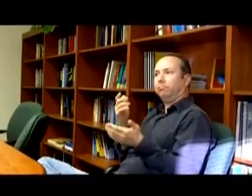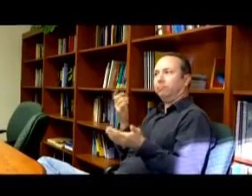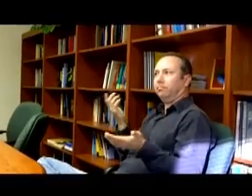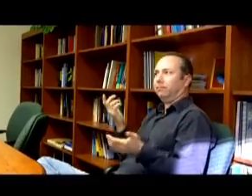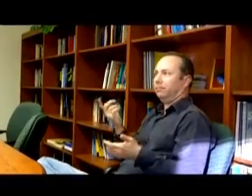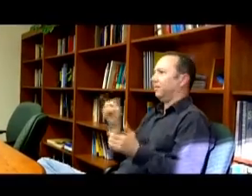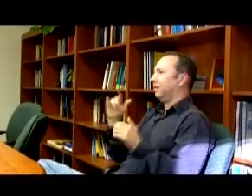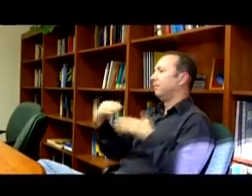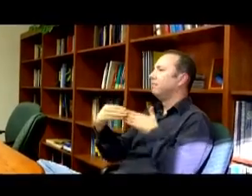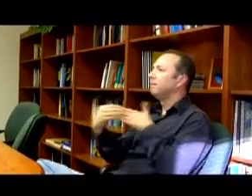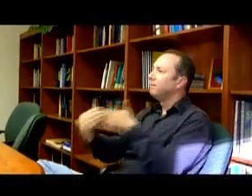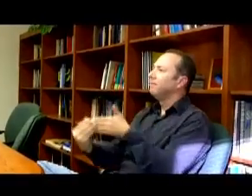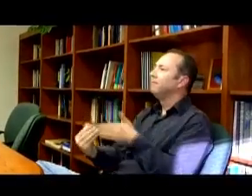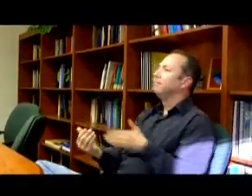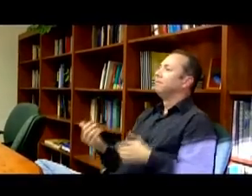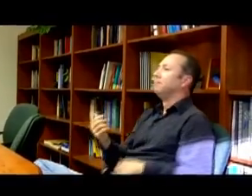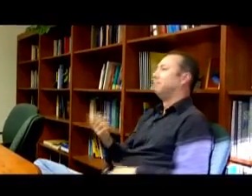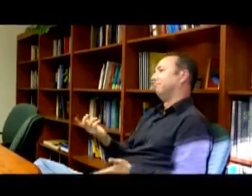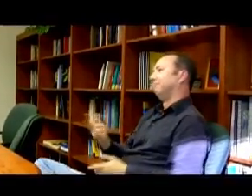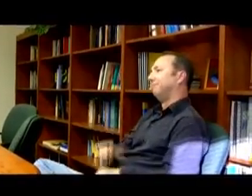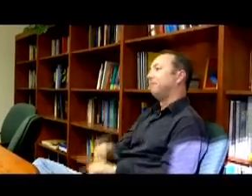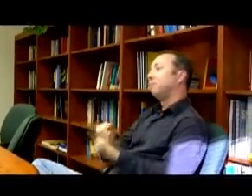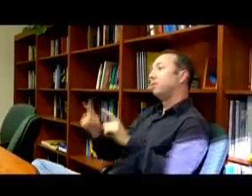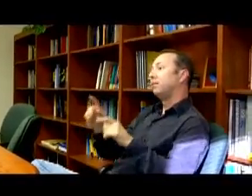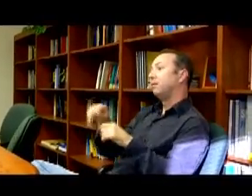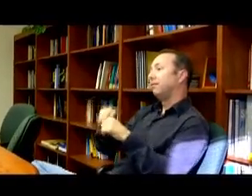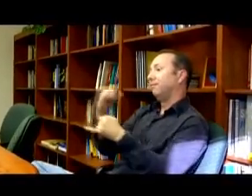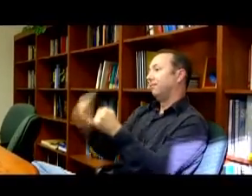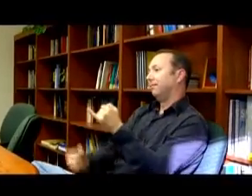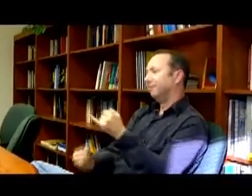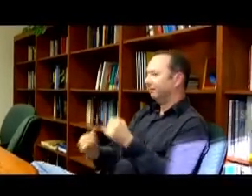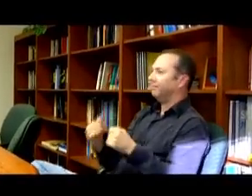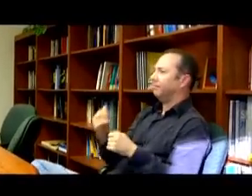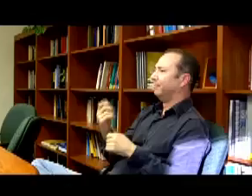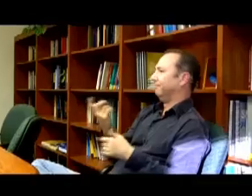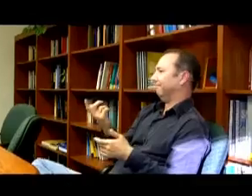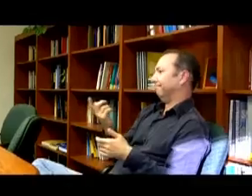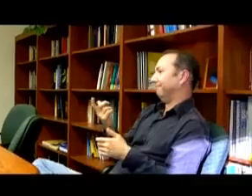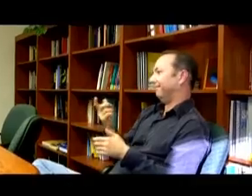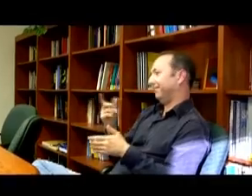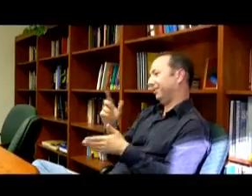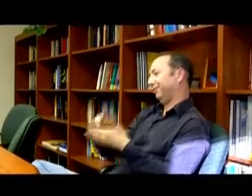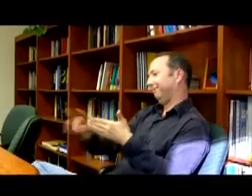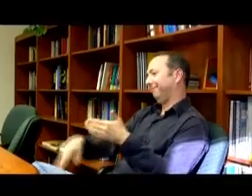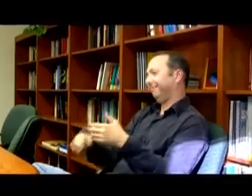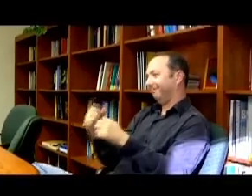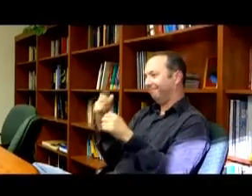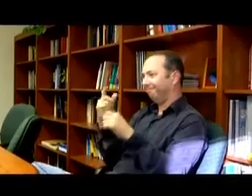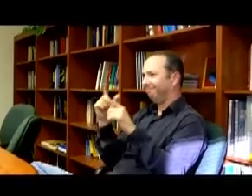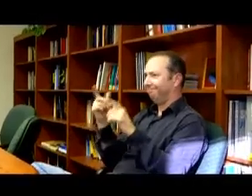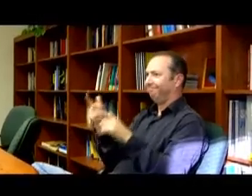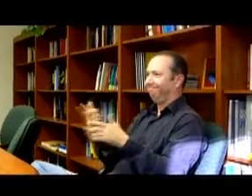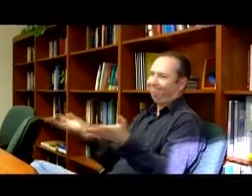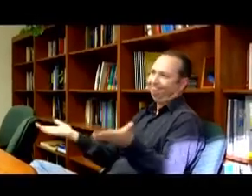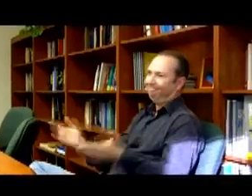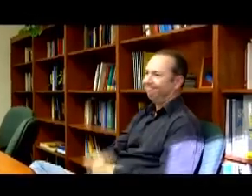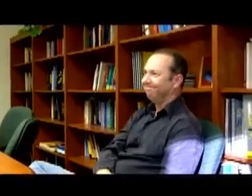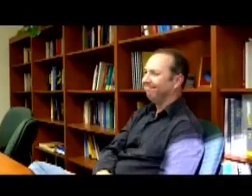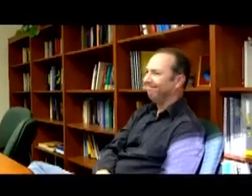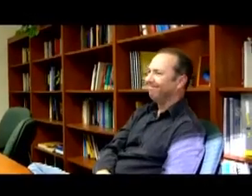experience, is important because it can guide your process. In the end, the results have